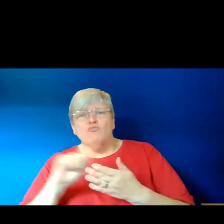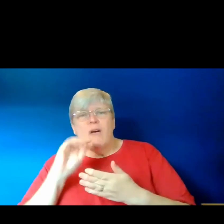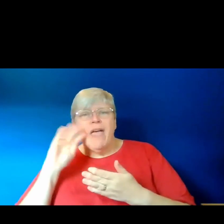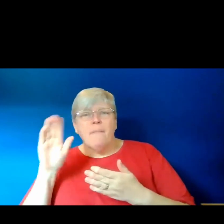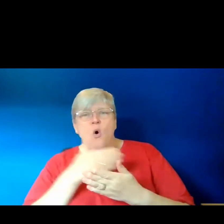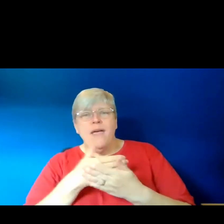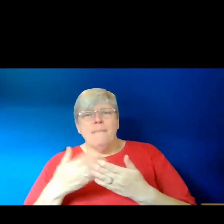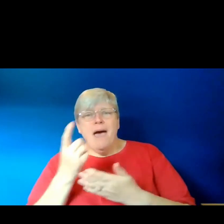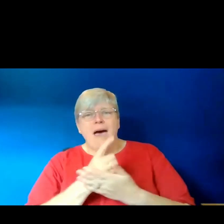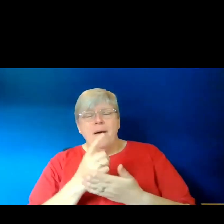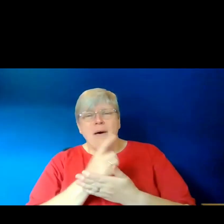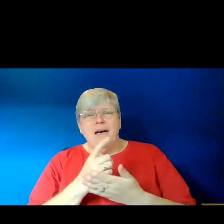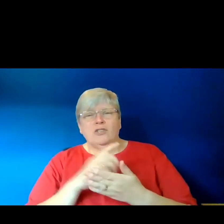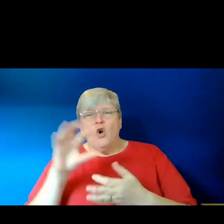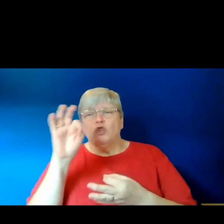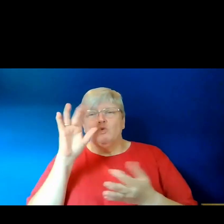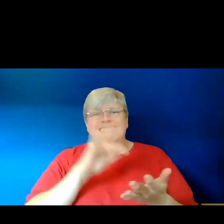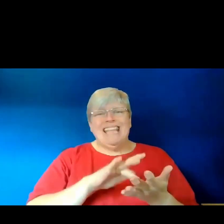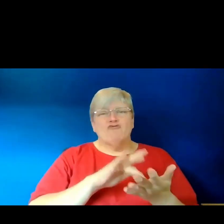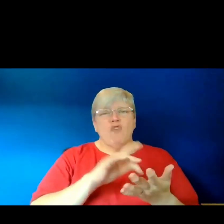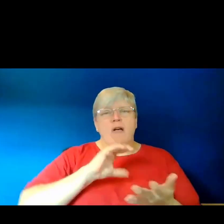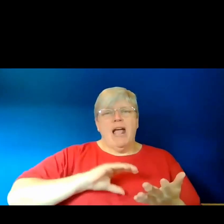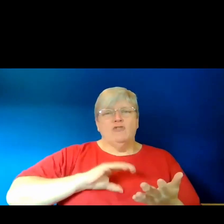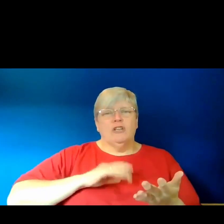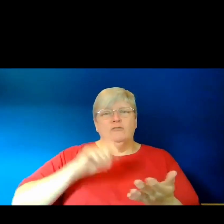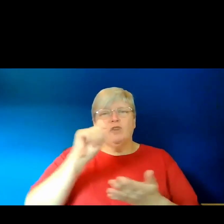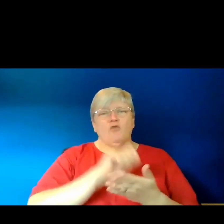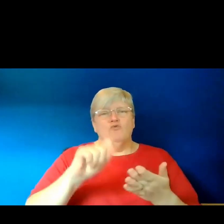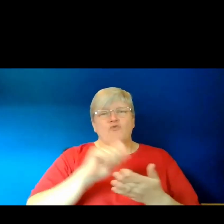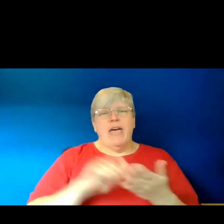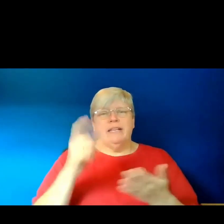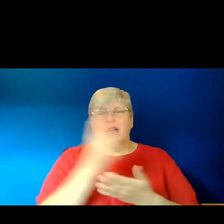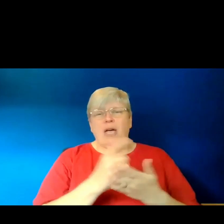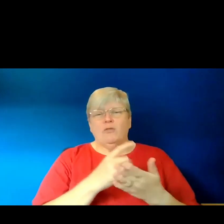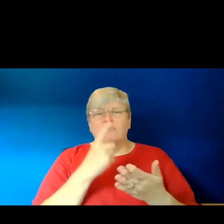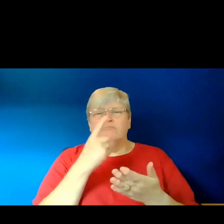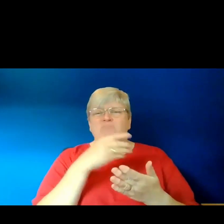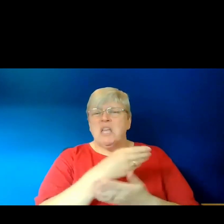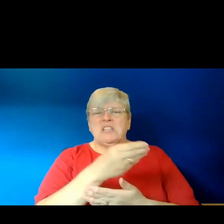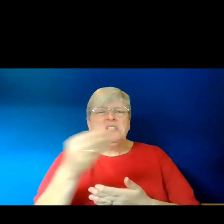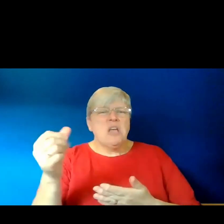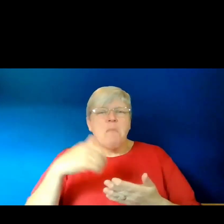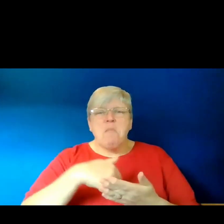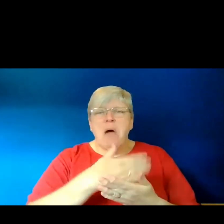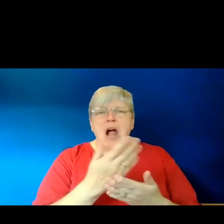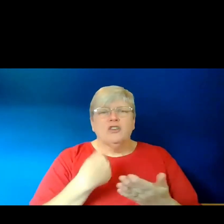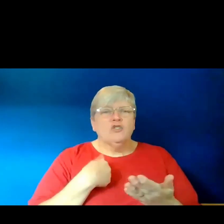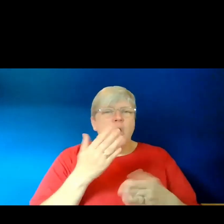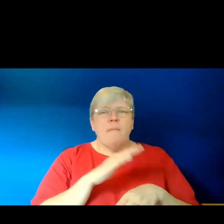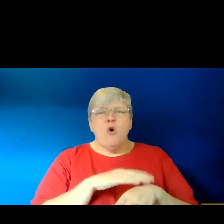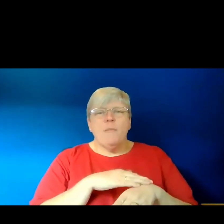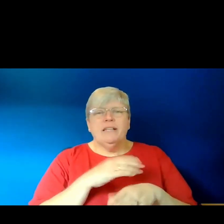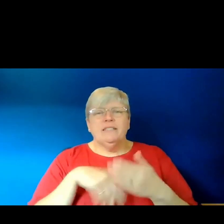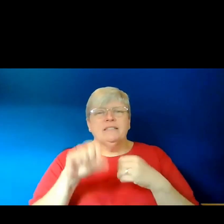Or choose a central character, but write a poem about some aspect of them or some moment in their life that is not normally